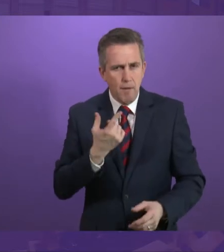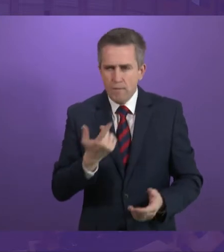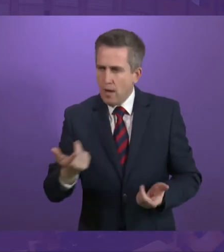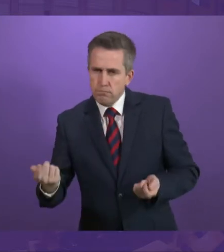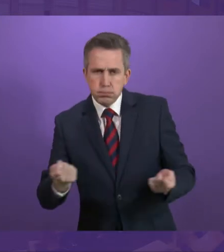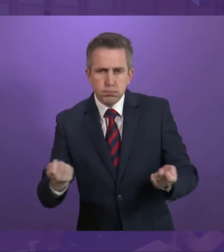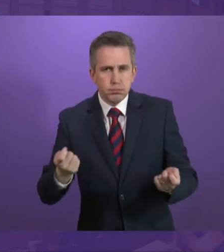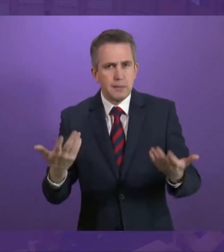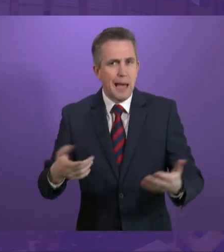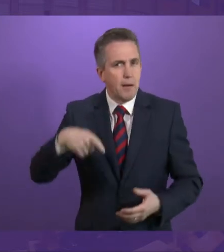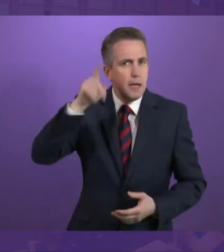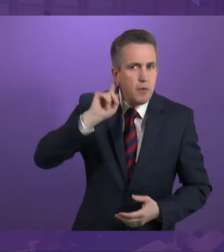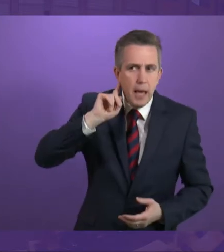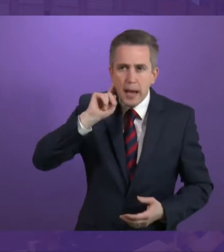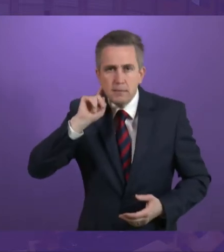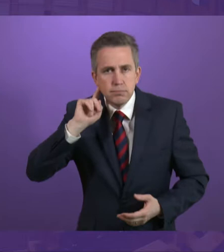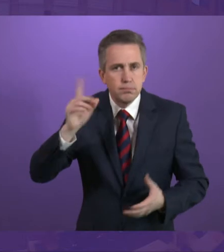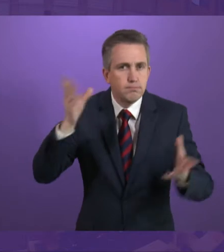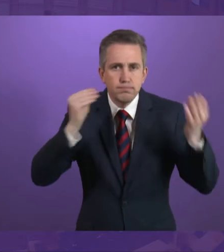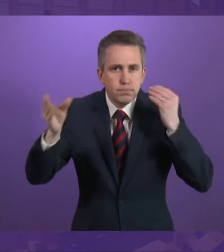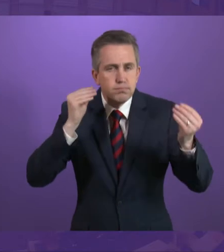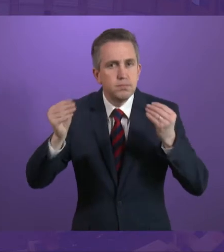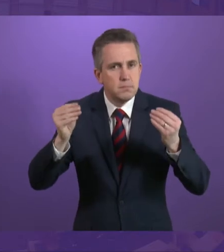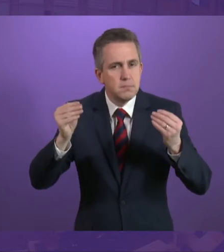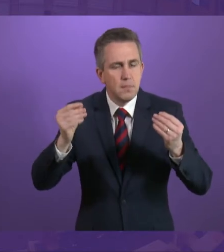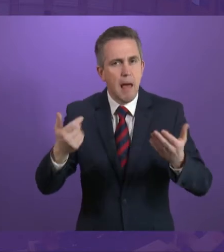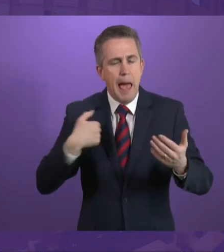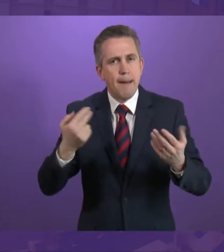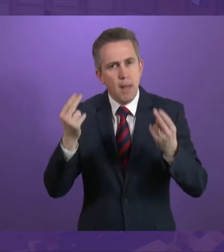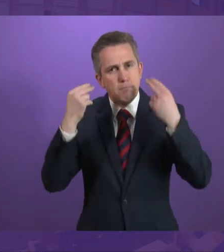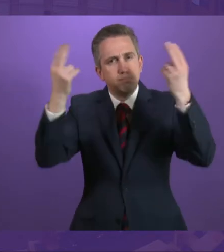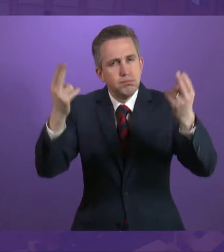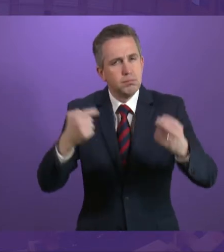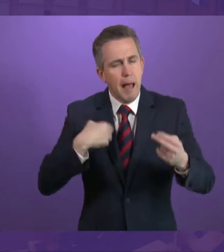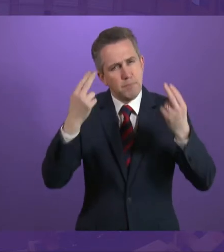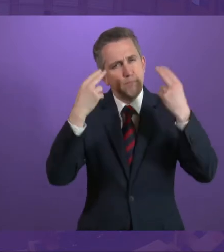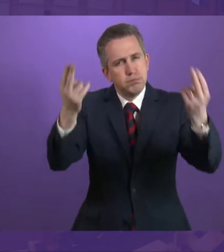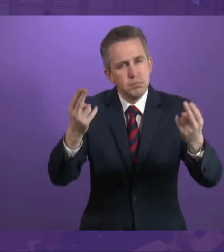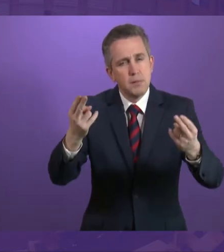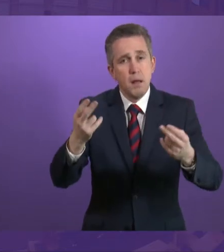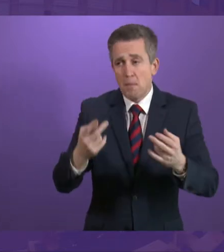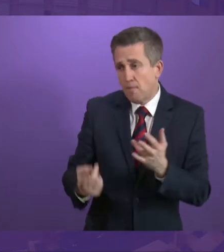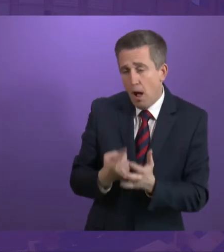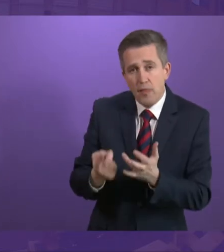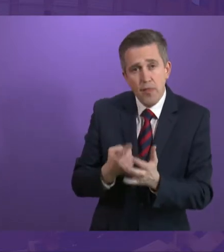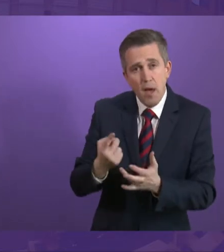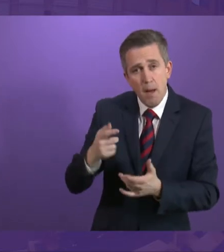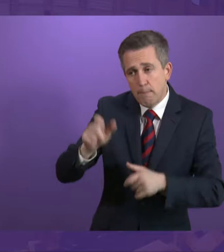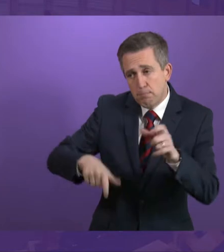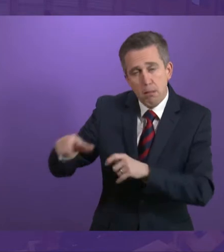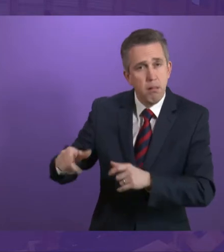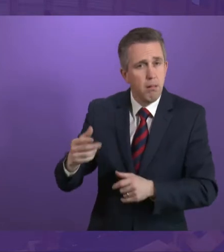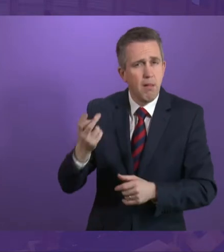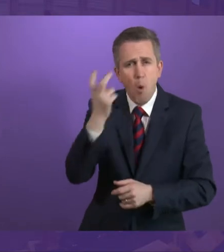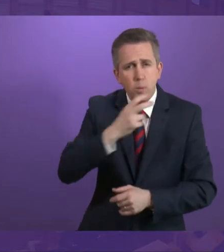more able to speak up when I experience that sort of situation. But for other groups, deaf people,